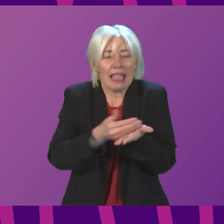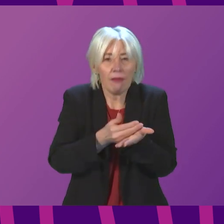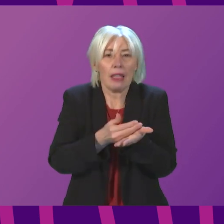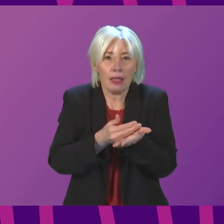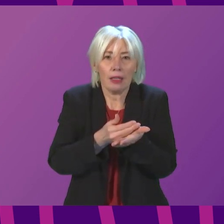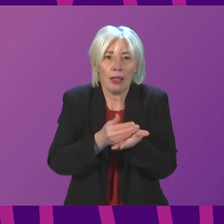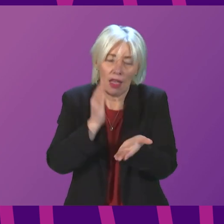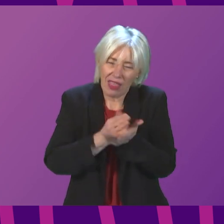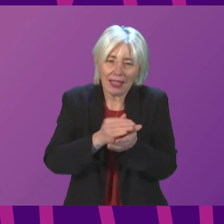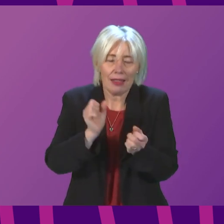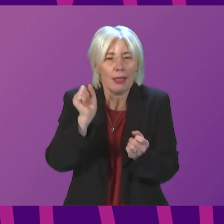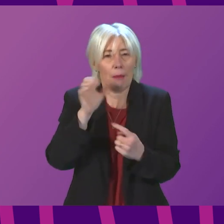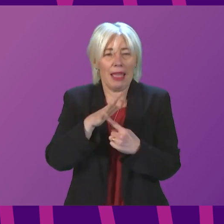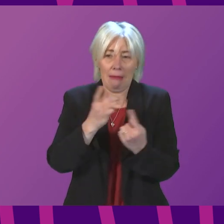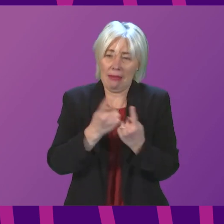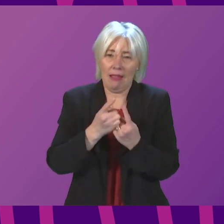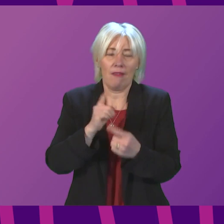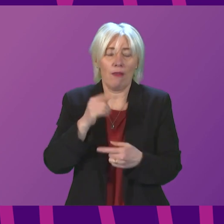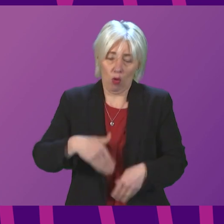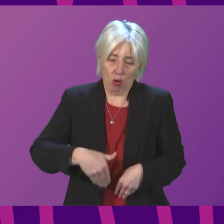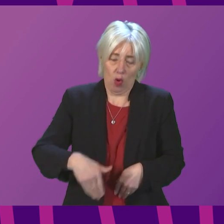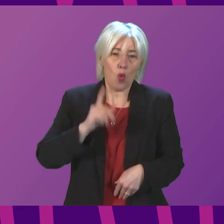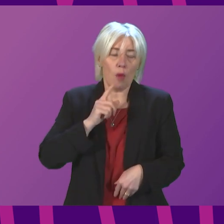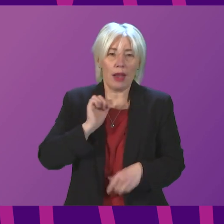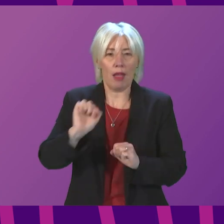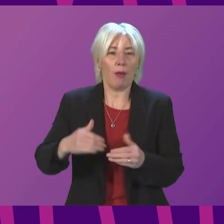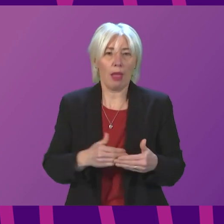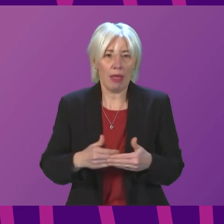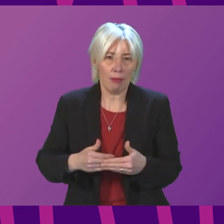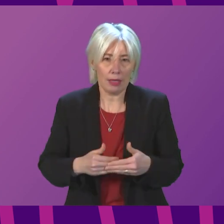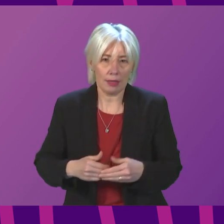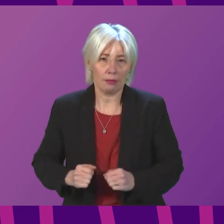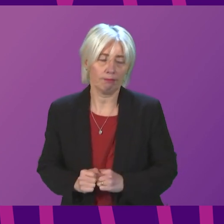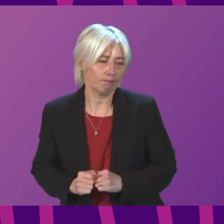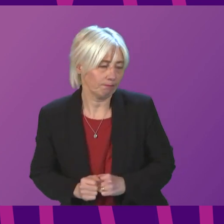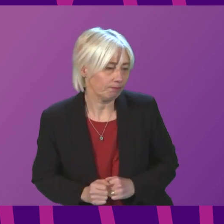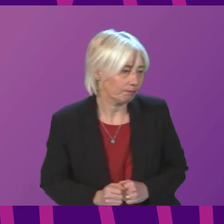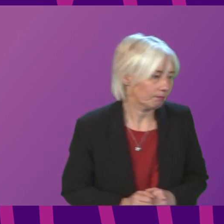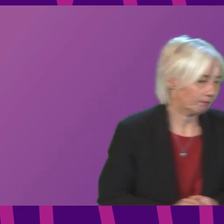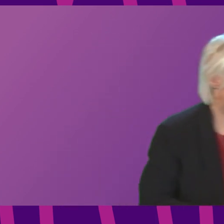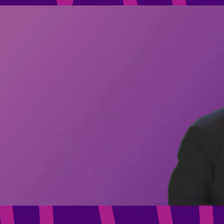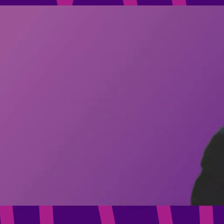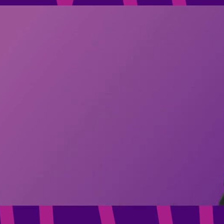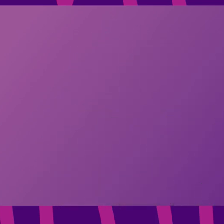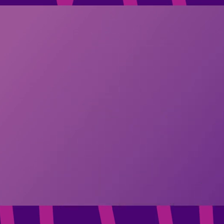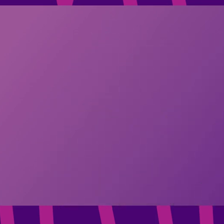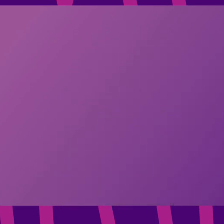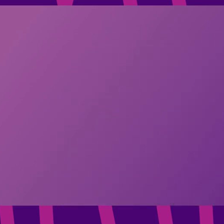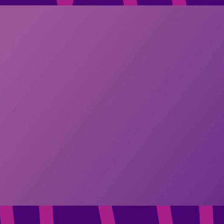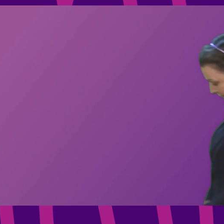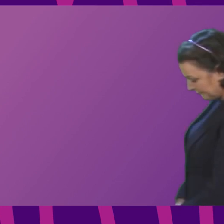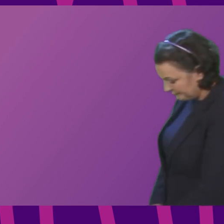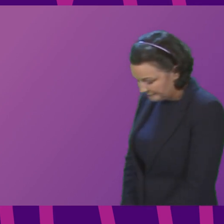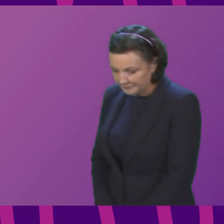absolute guiding principle for pregnant women and for their children. Question number two, Anna Sarwar. On